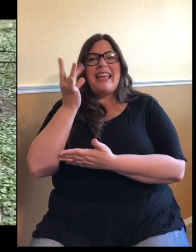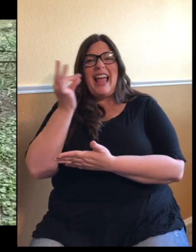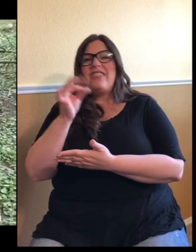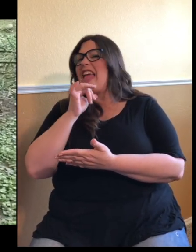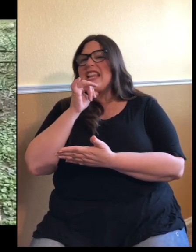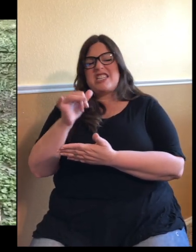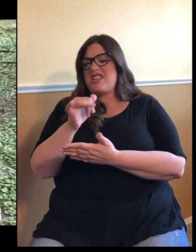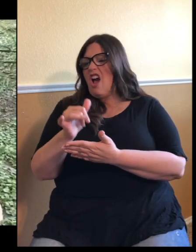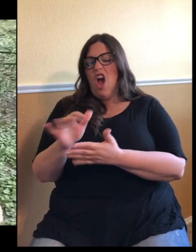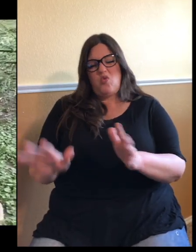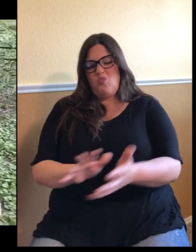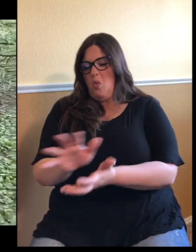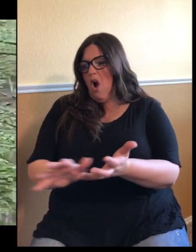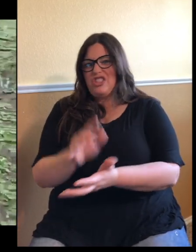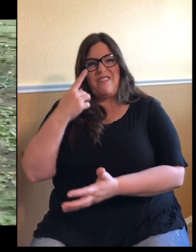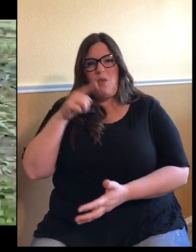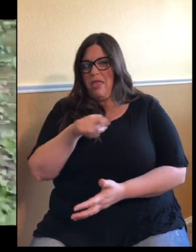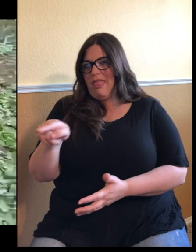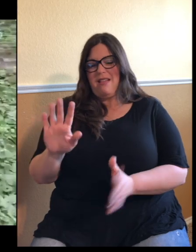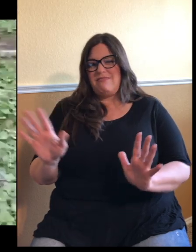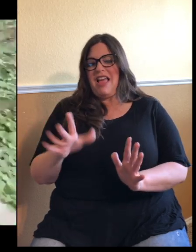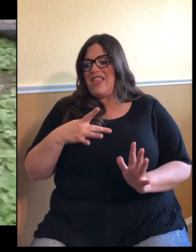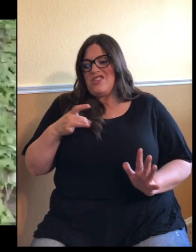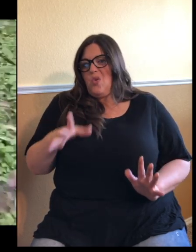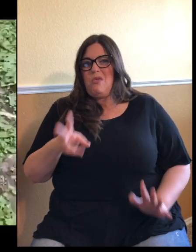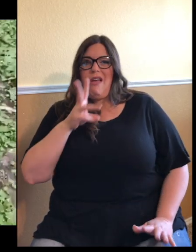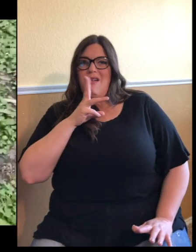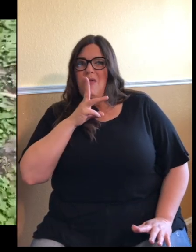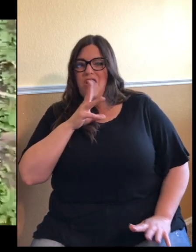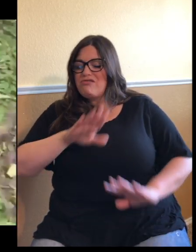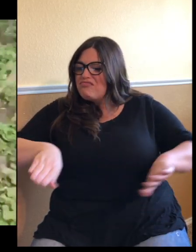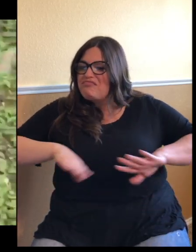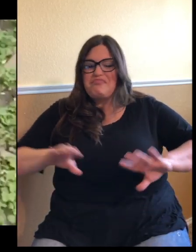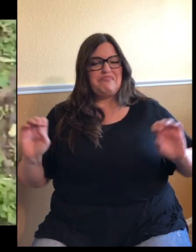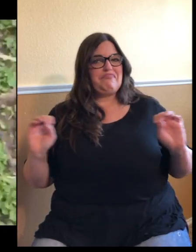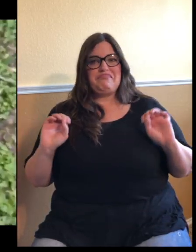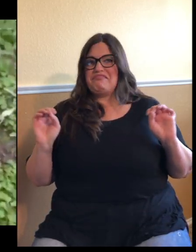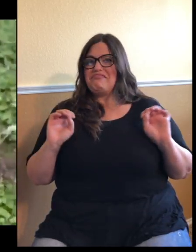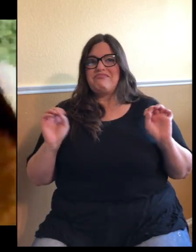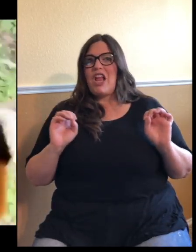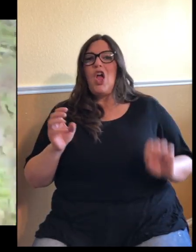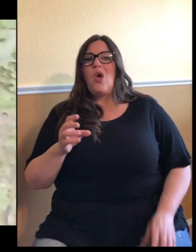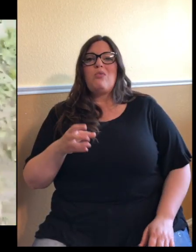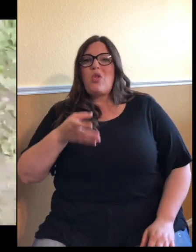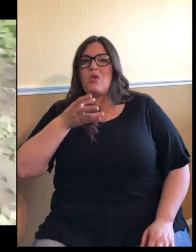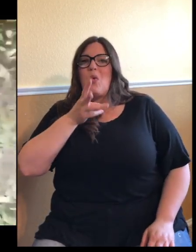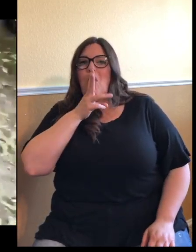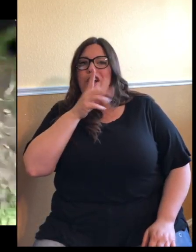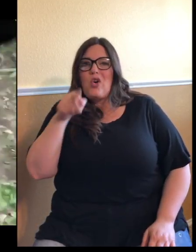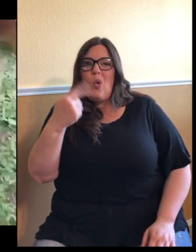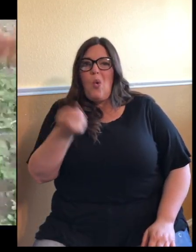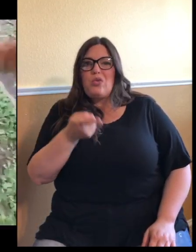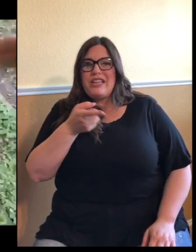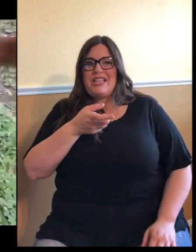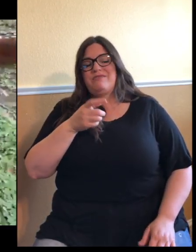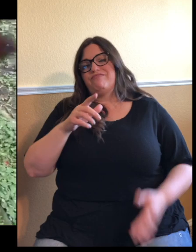We do not bathe them. They do not like water. They do not swim. They just drink water. That's all the water they do. They live solitary in the wild.